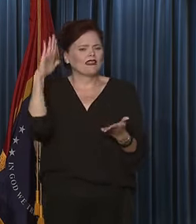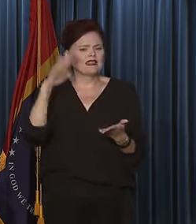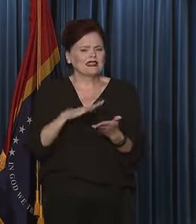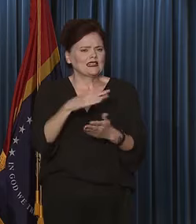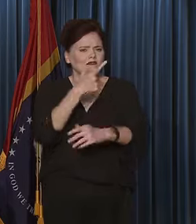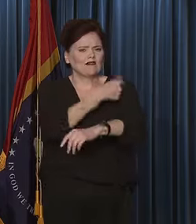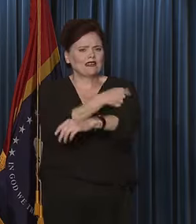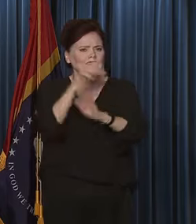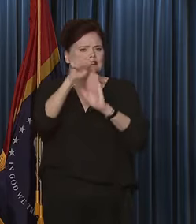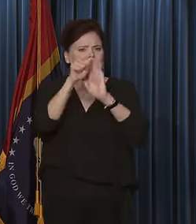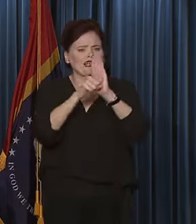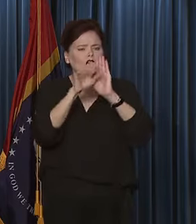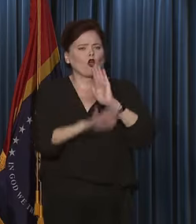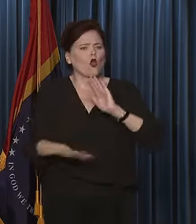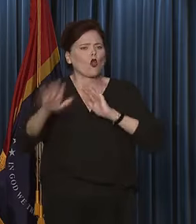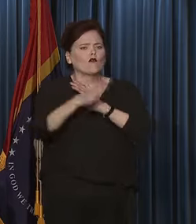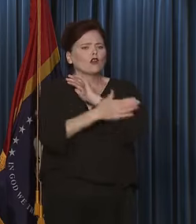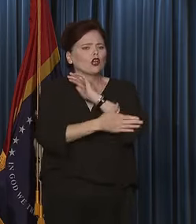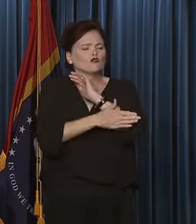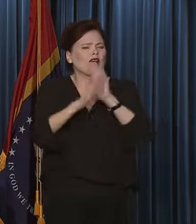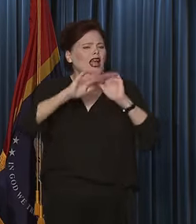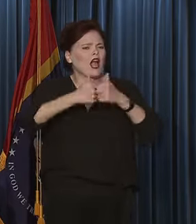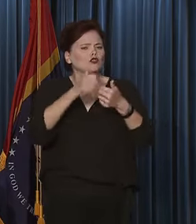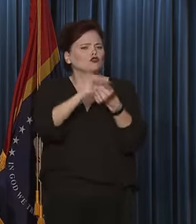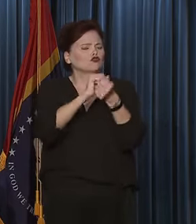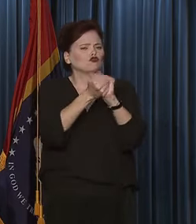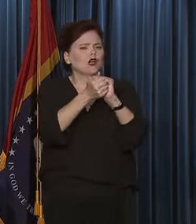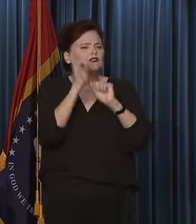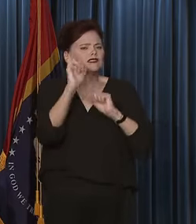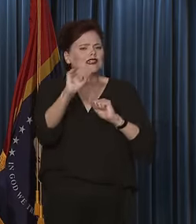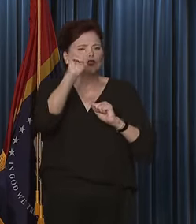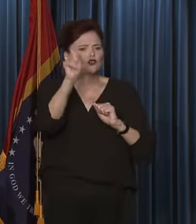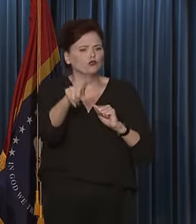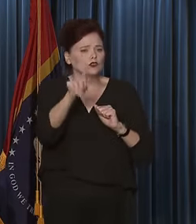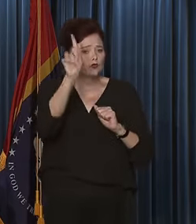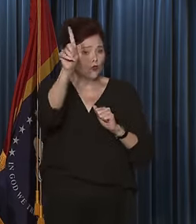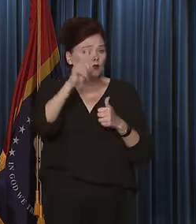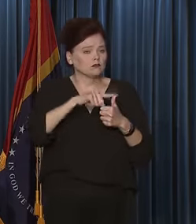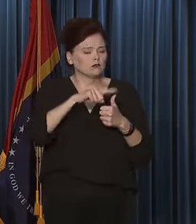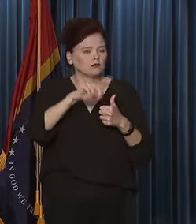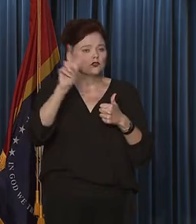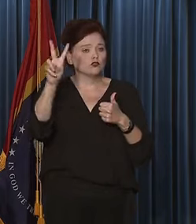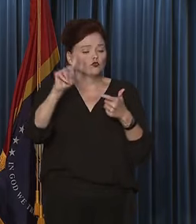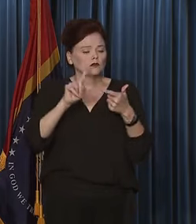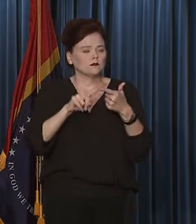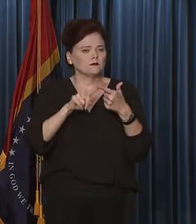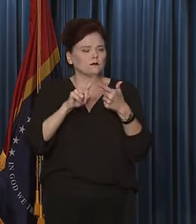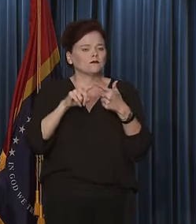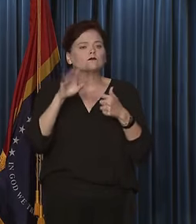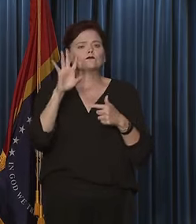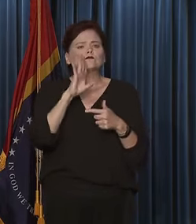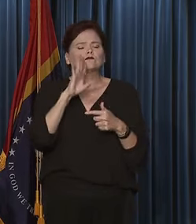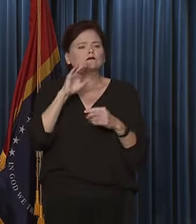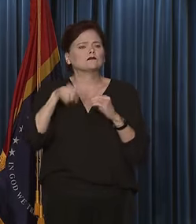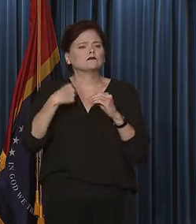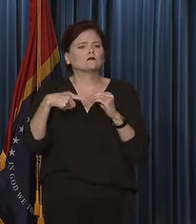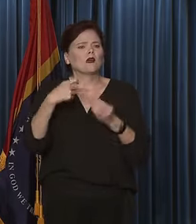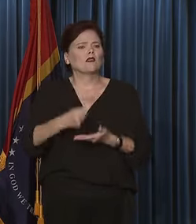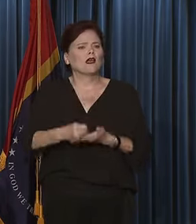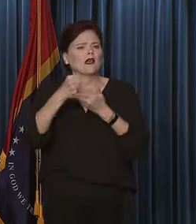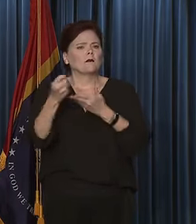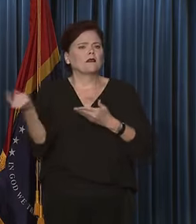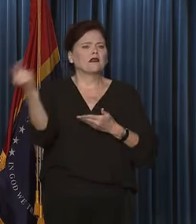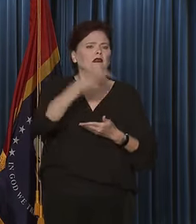in the country. What do you do to change that? That's question one. Question two, can you speak to the help coming to